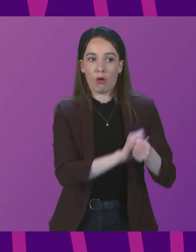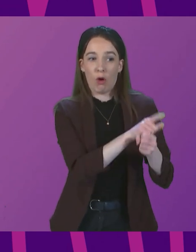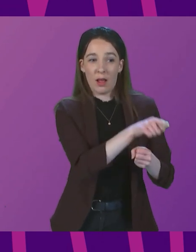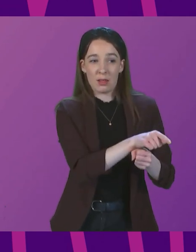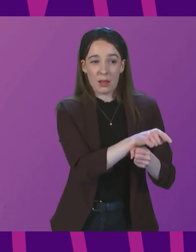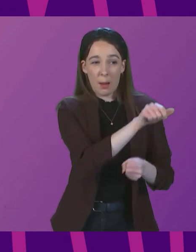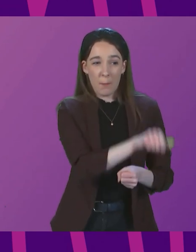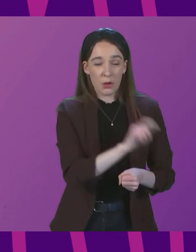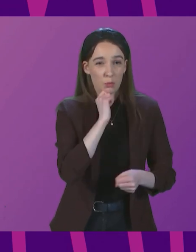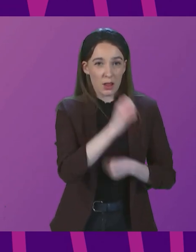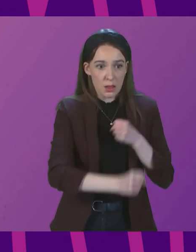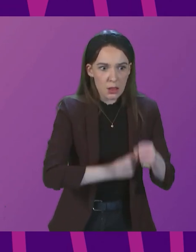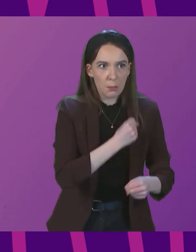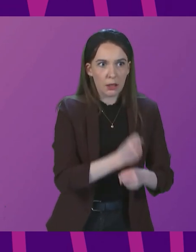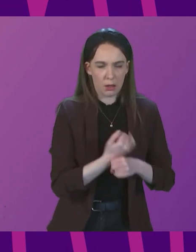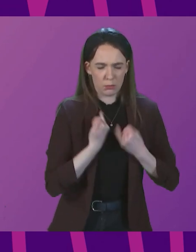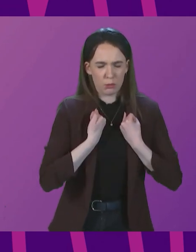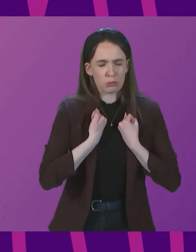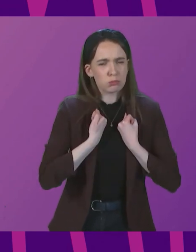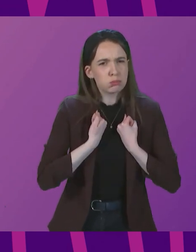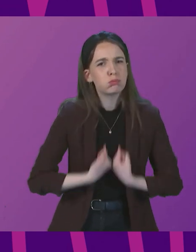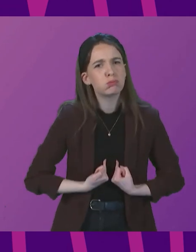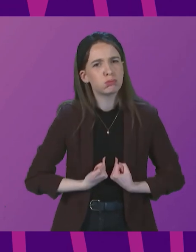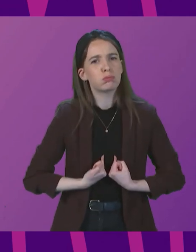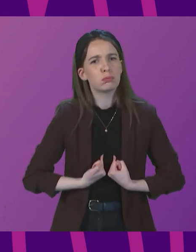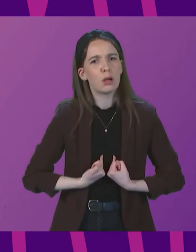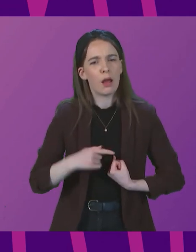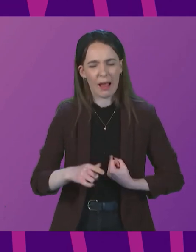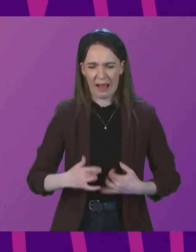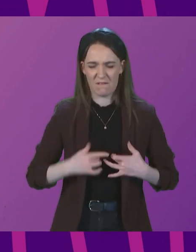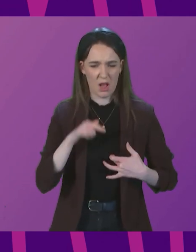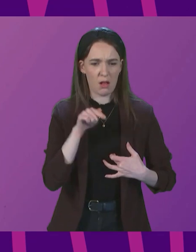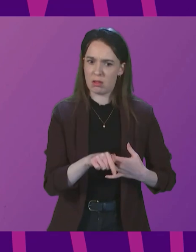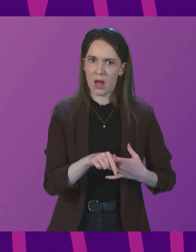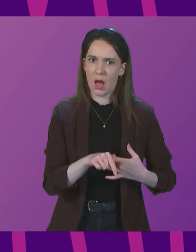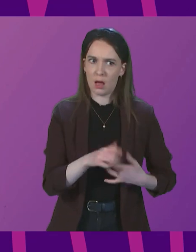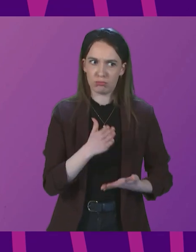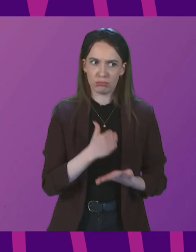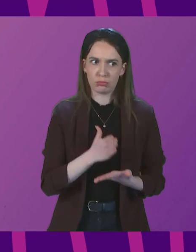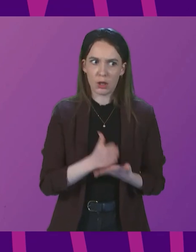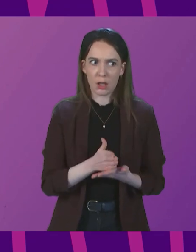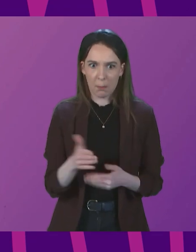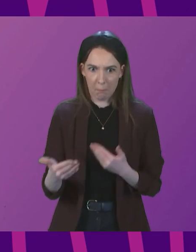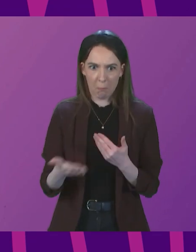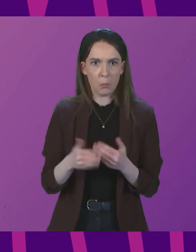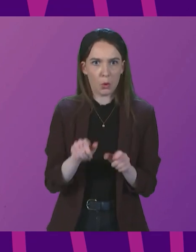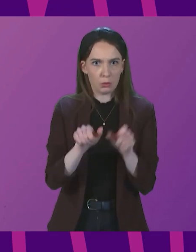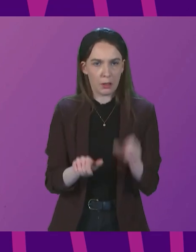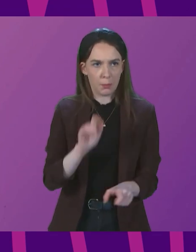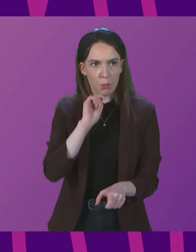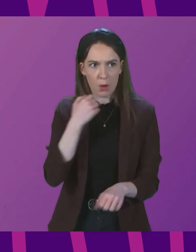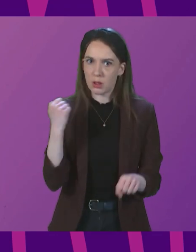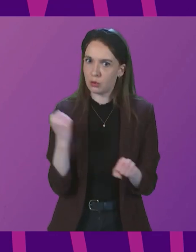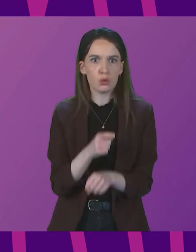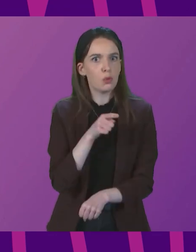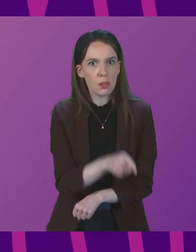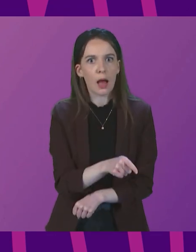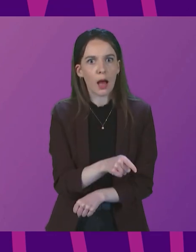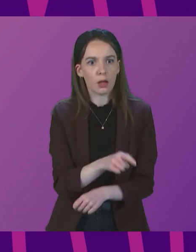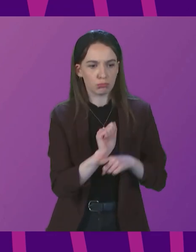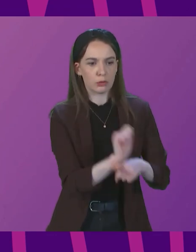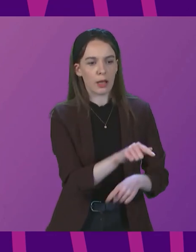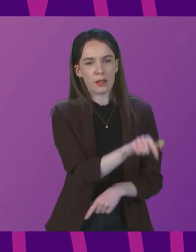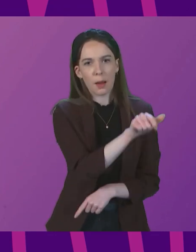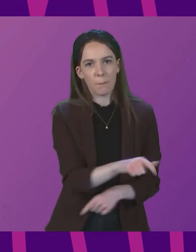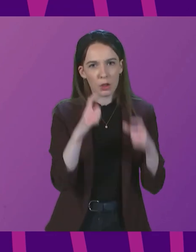would become or would be at risk of becoming seriously unwell, then I think that's a price most of us are willing to pay at this stage of the pandemic.